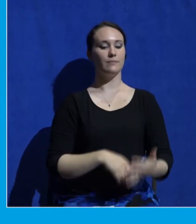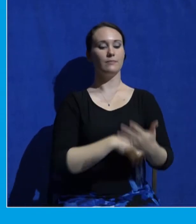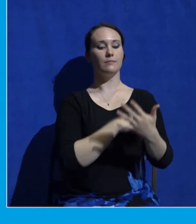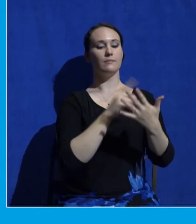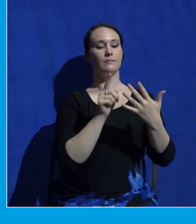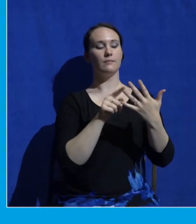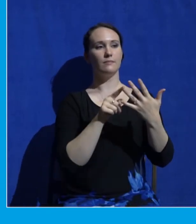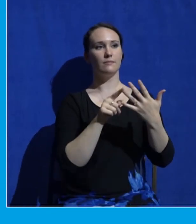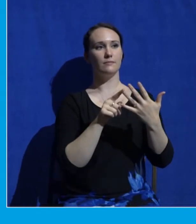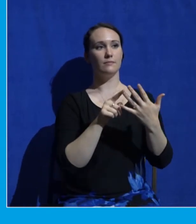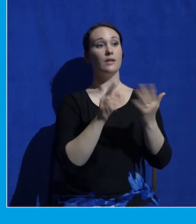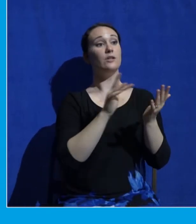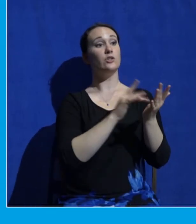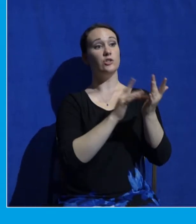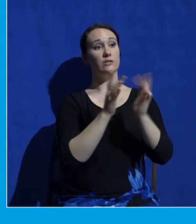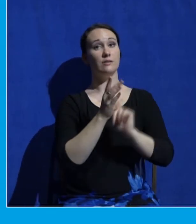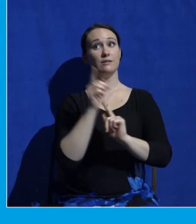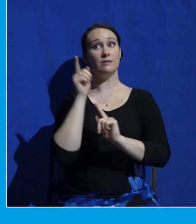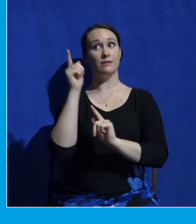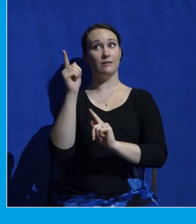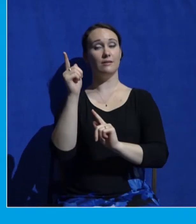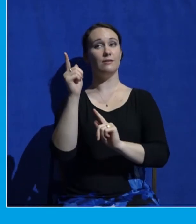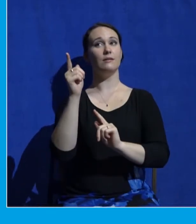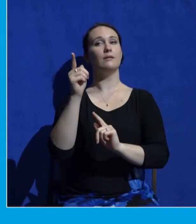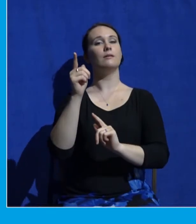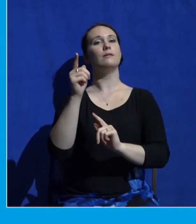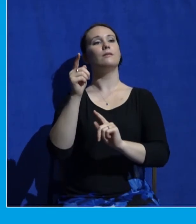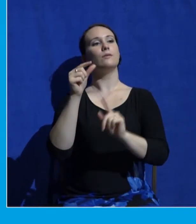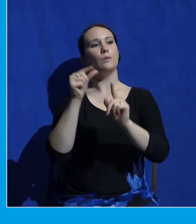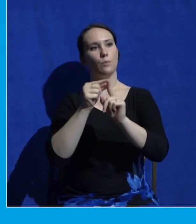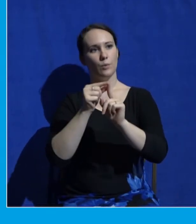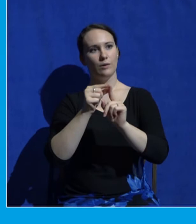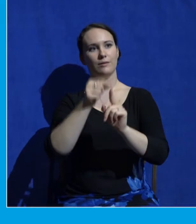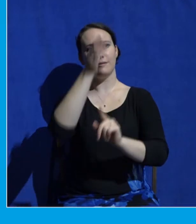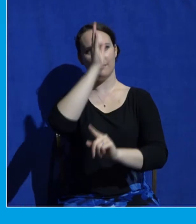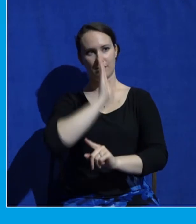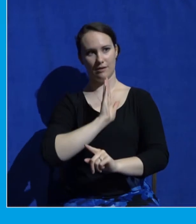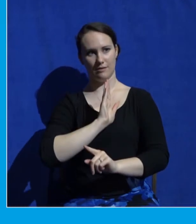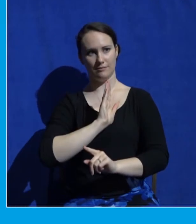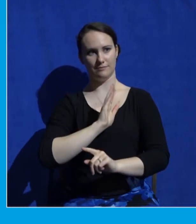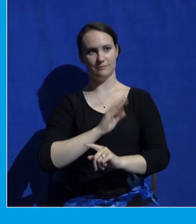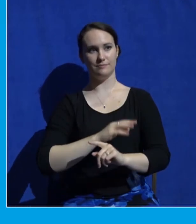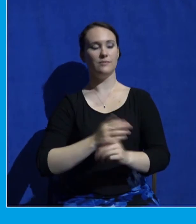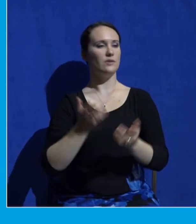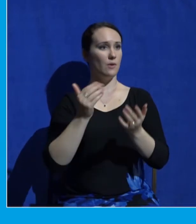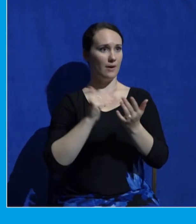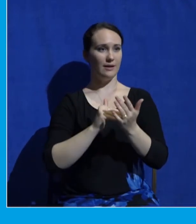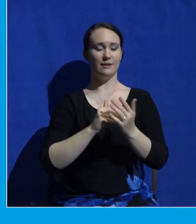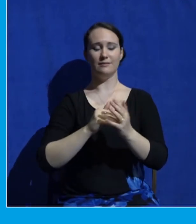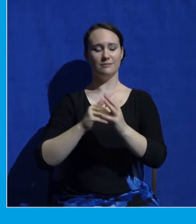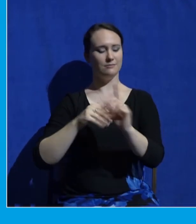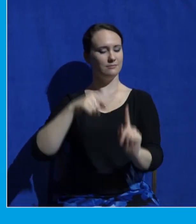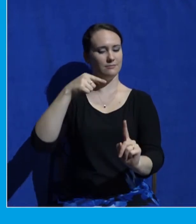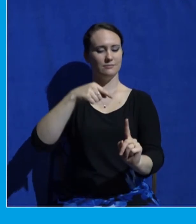word of God. This is my beloved son. Listen to him, God says.